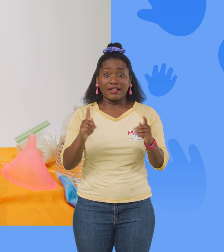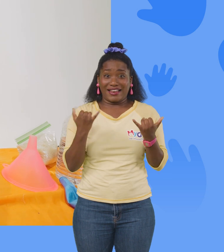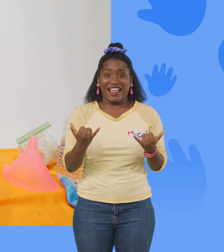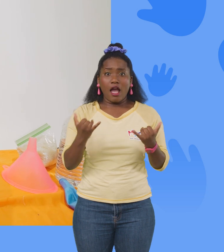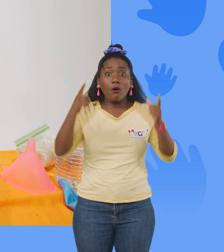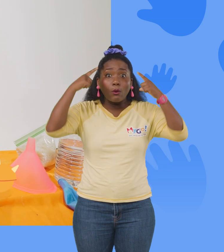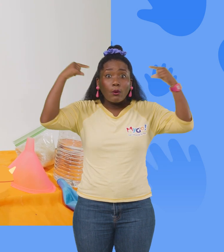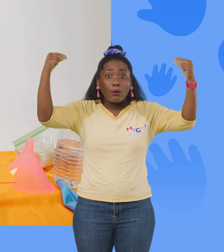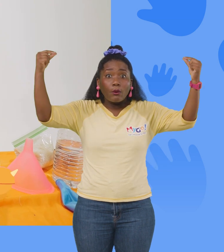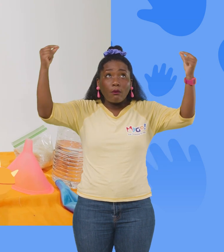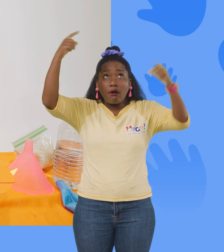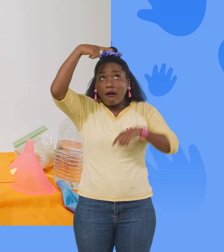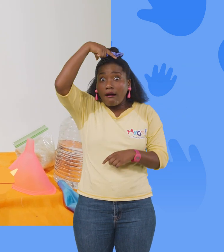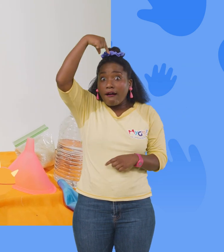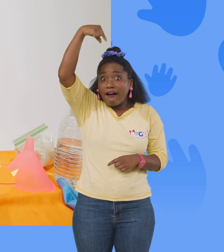have a Triceratops.